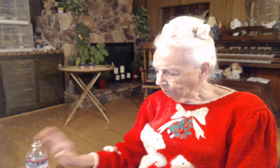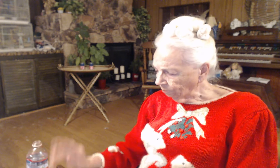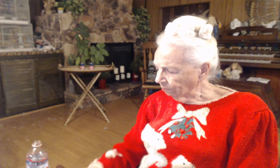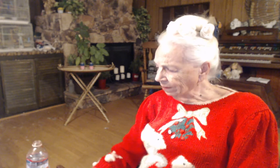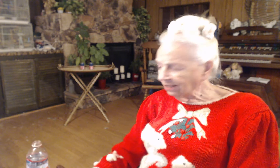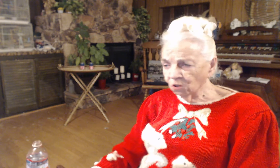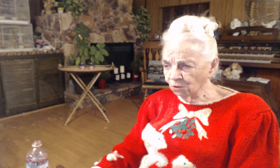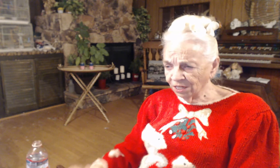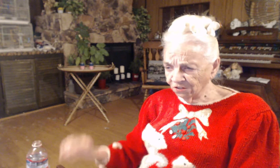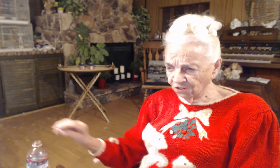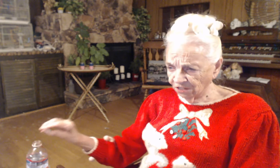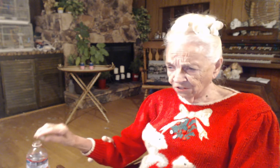No need to change it.